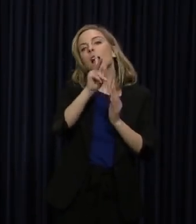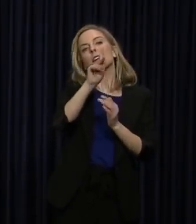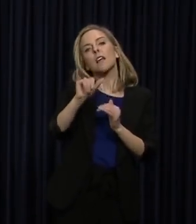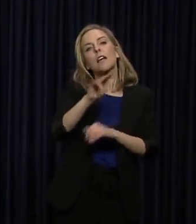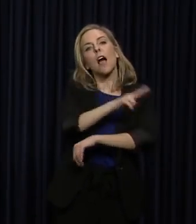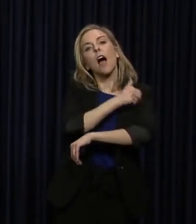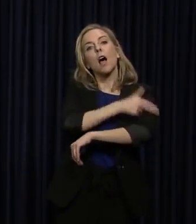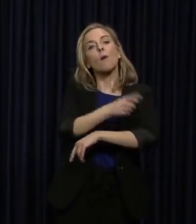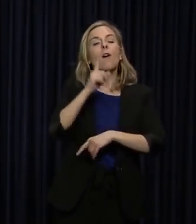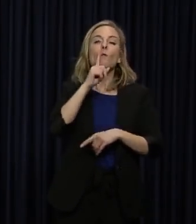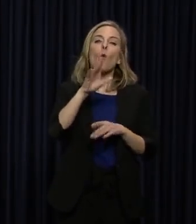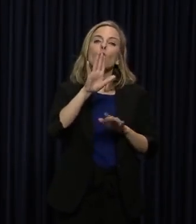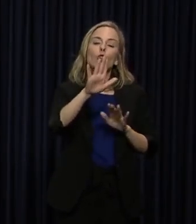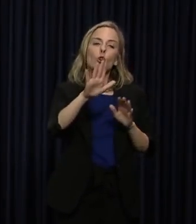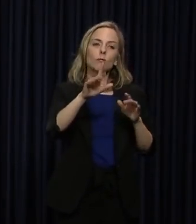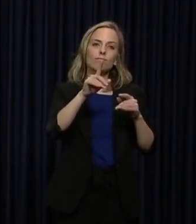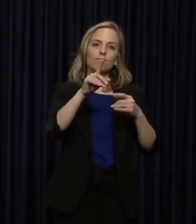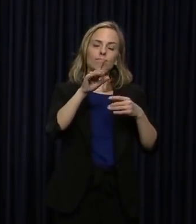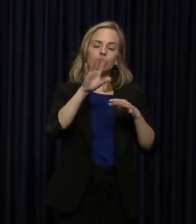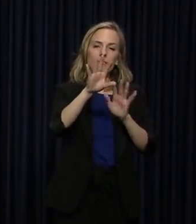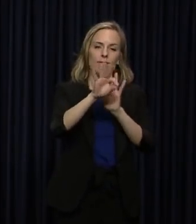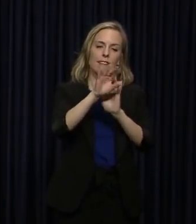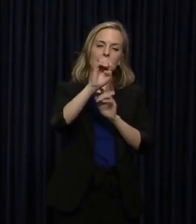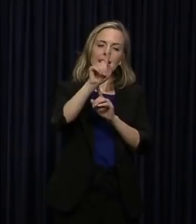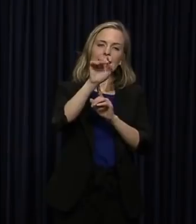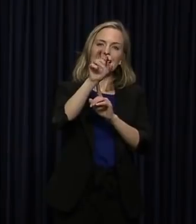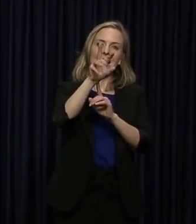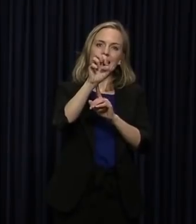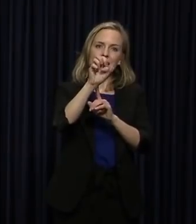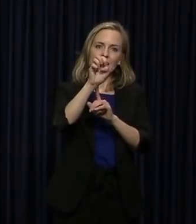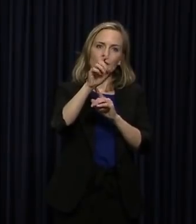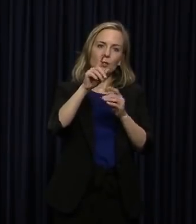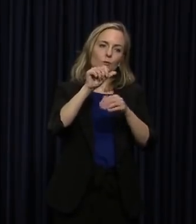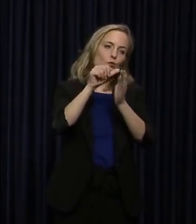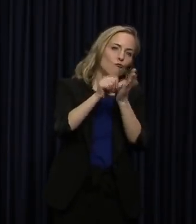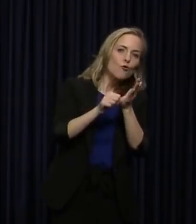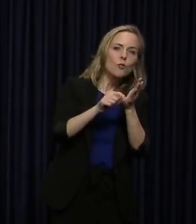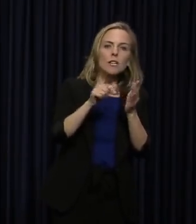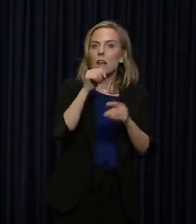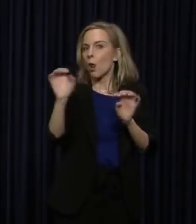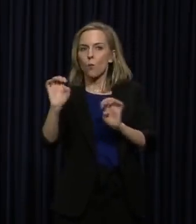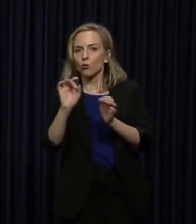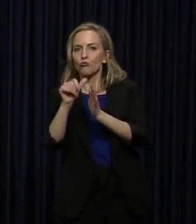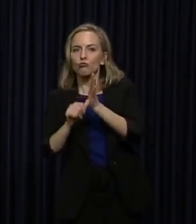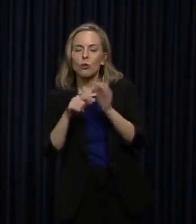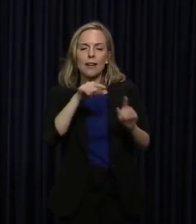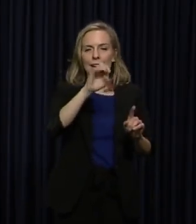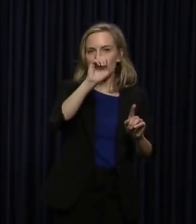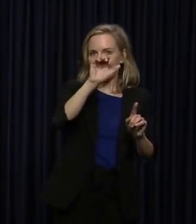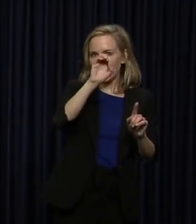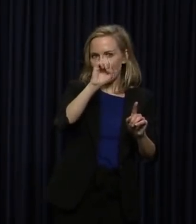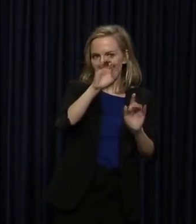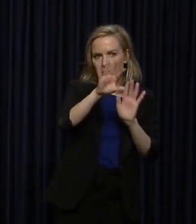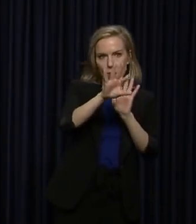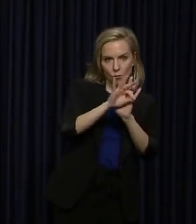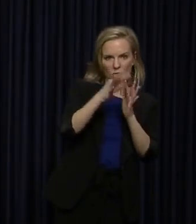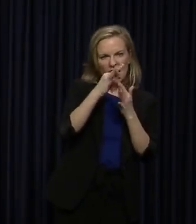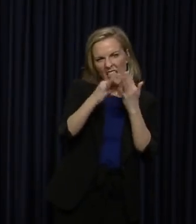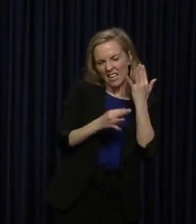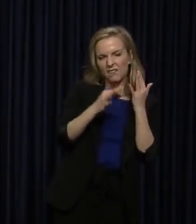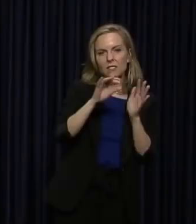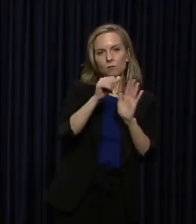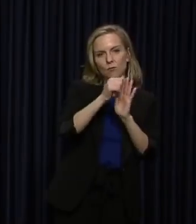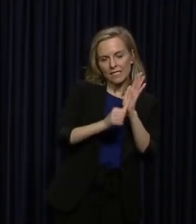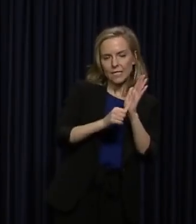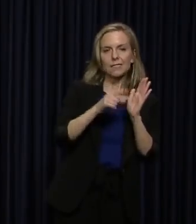procedures by close of business Wednesday, March 18th. We are working with those systems, but let me say to